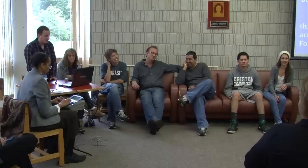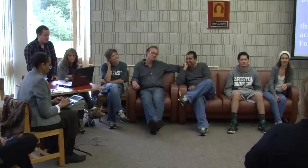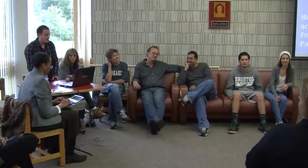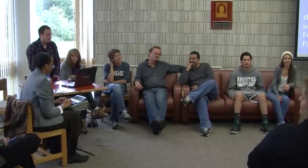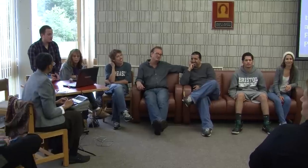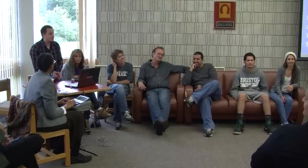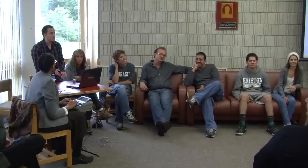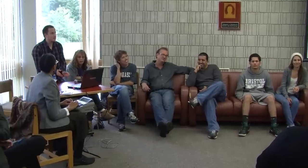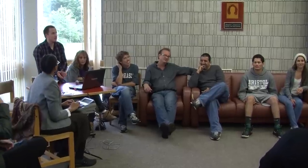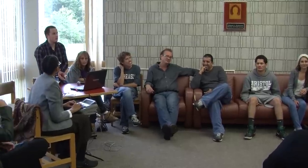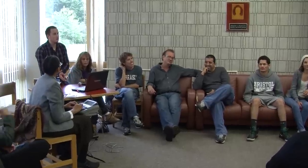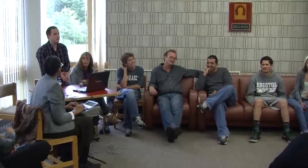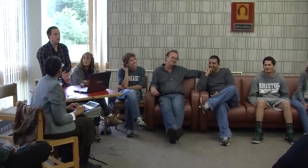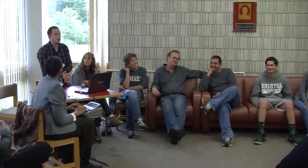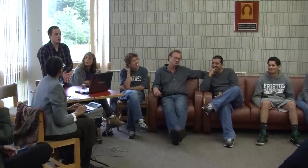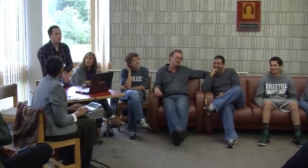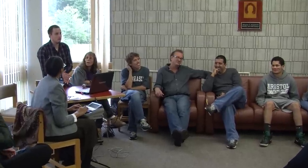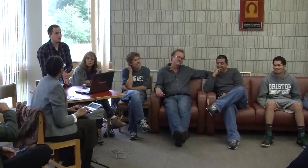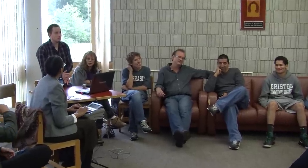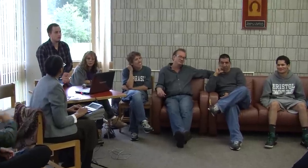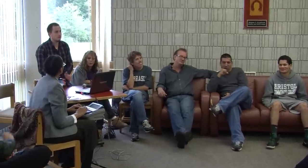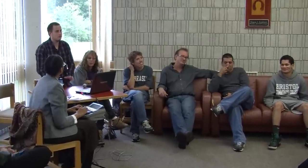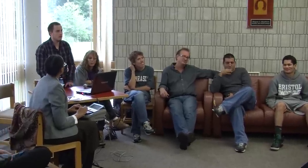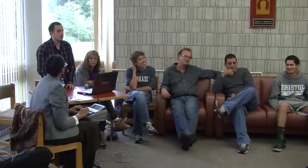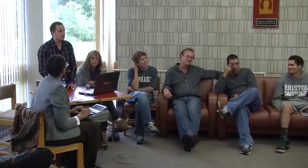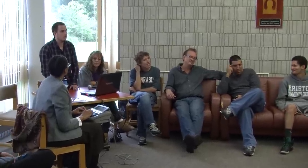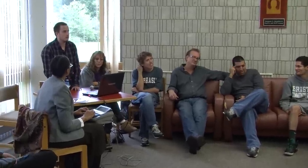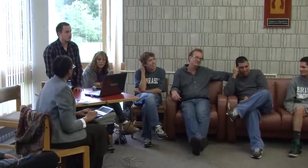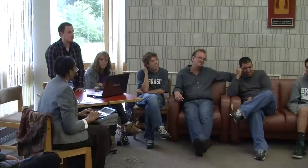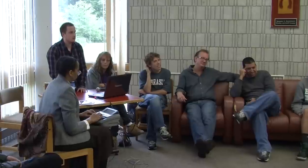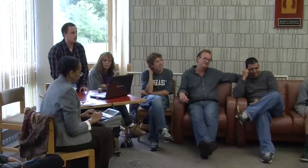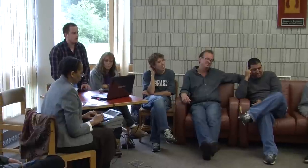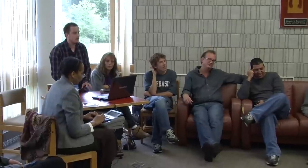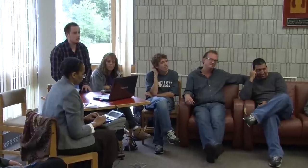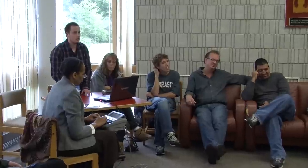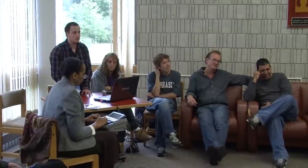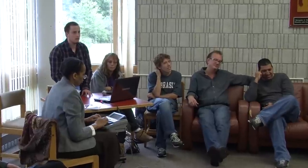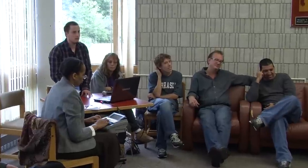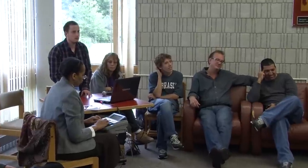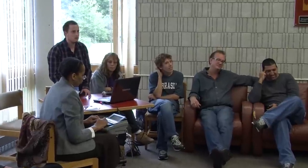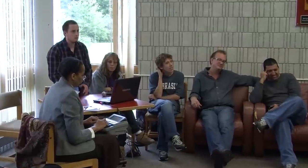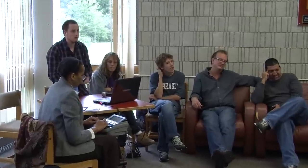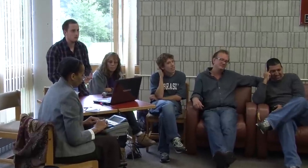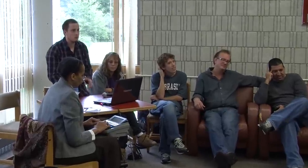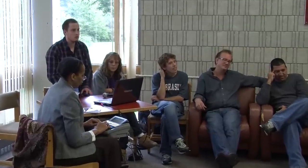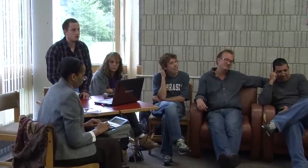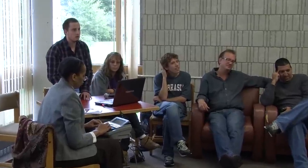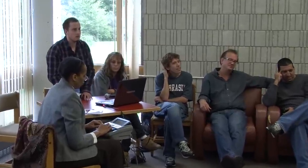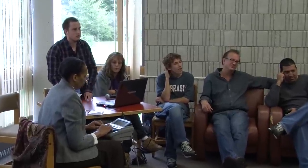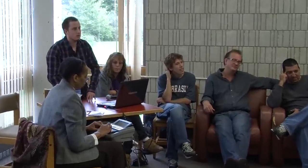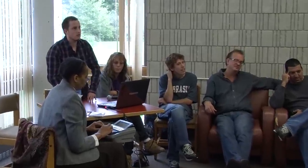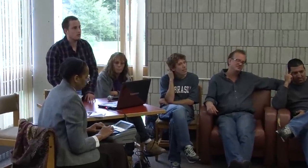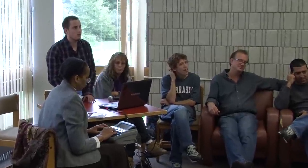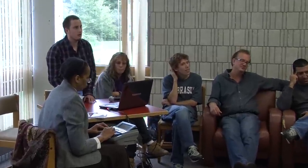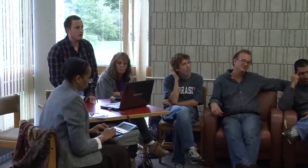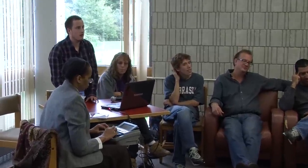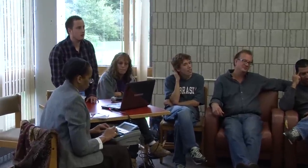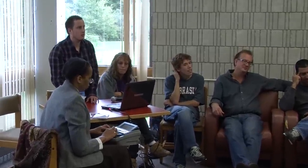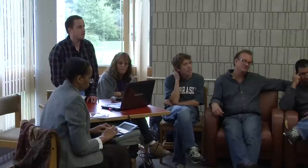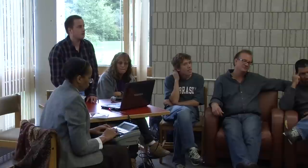the reason I moved down here was mainly because my girlfriend was born and raised here and we've